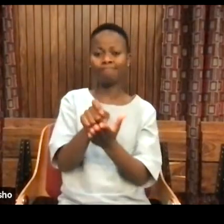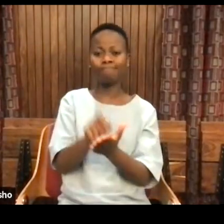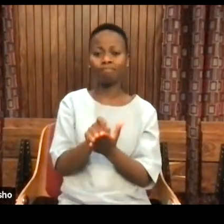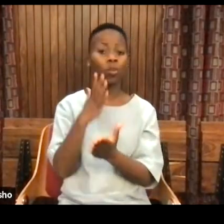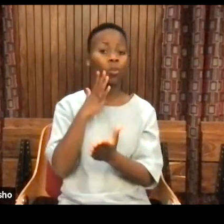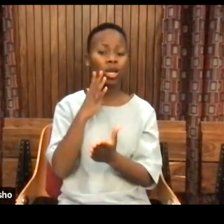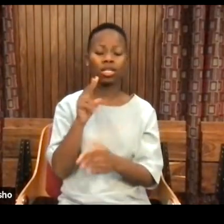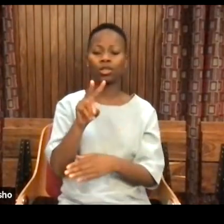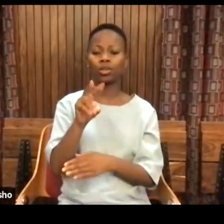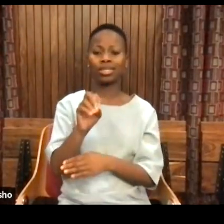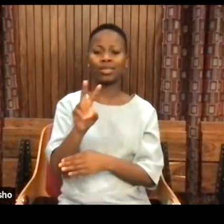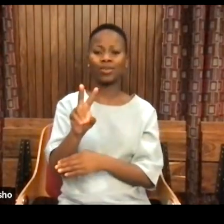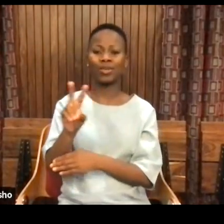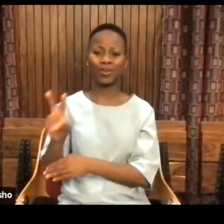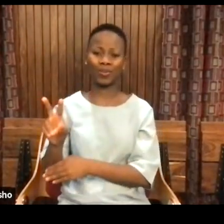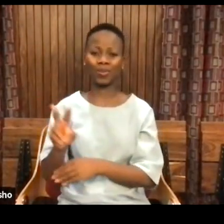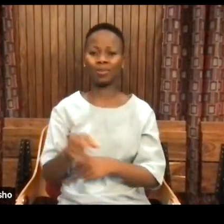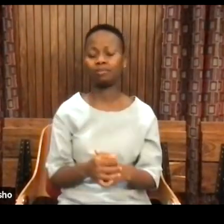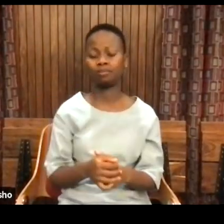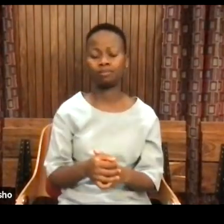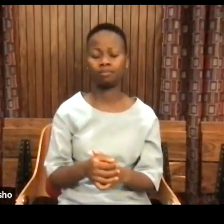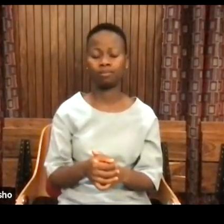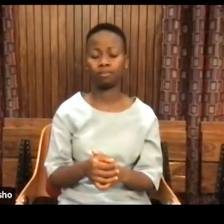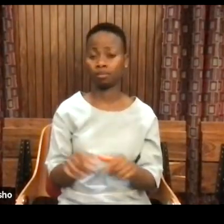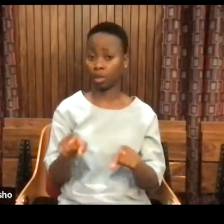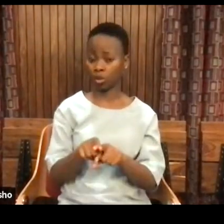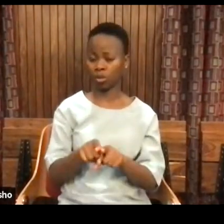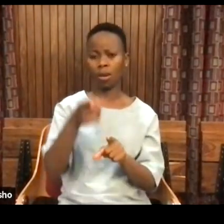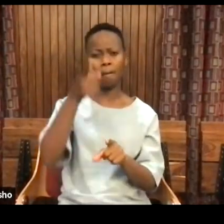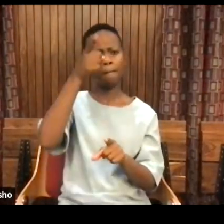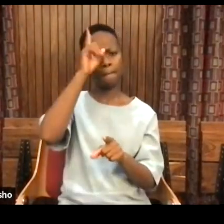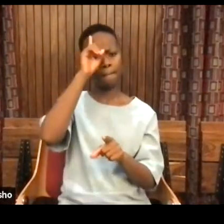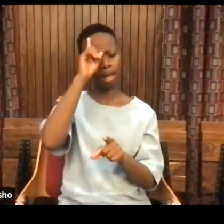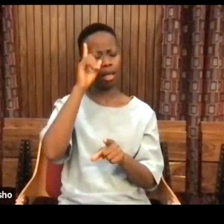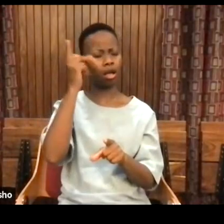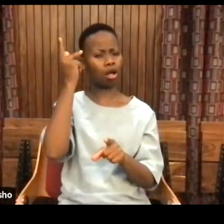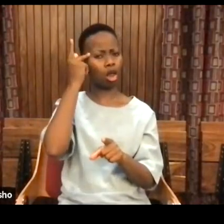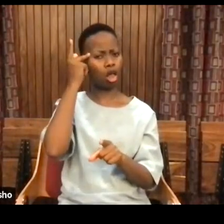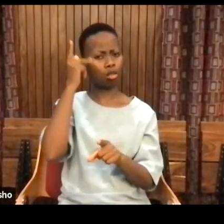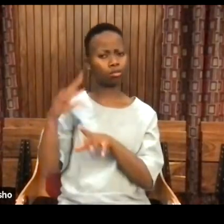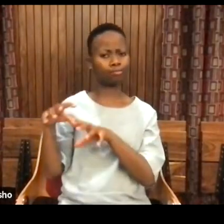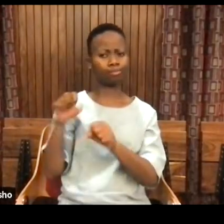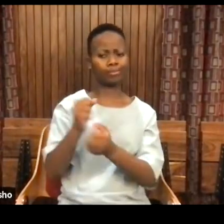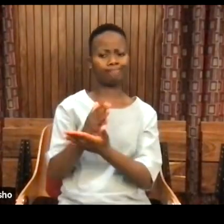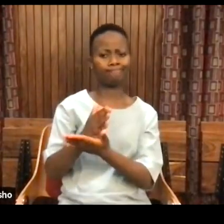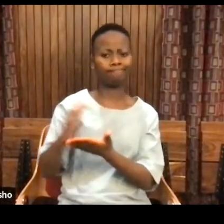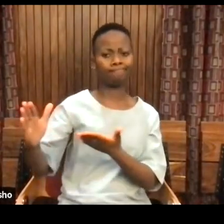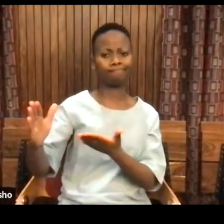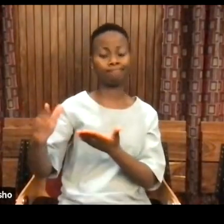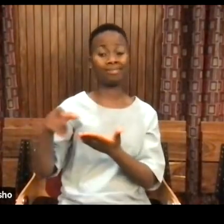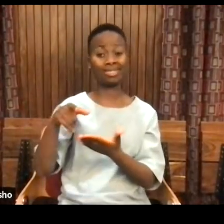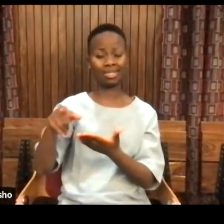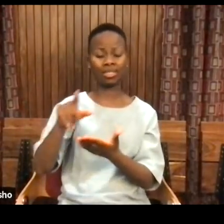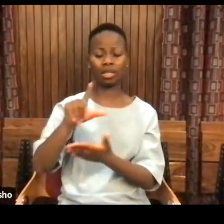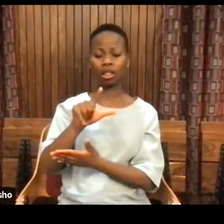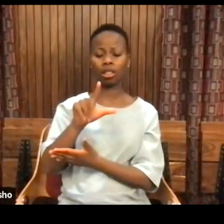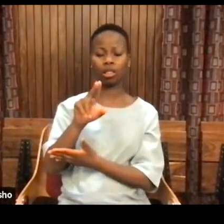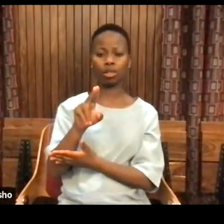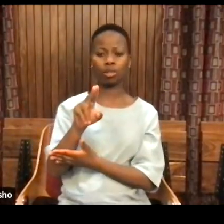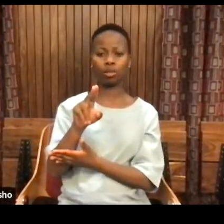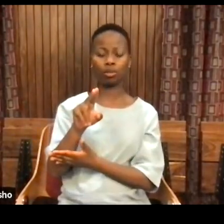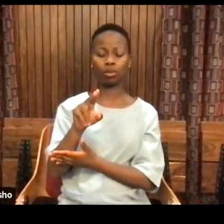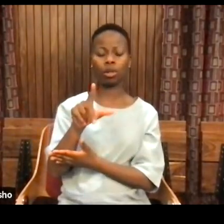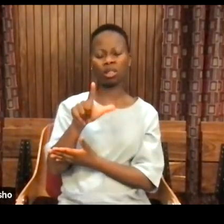And Black Existentialism and Decolonizing Knowledge, writings of Lewis Aragodon,